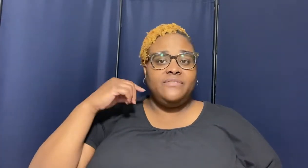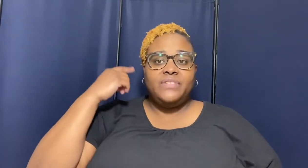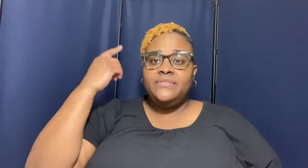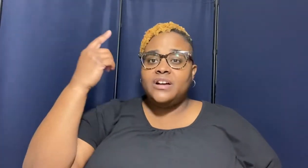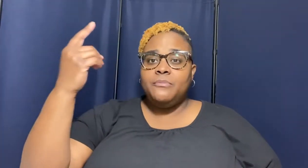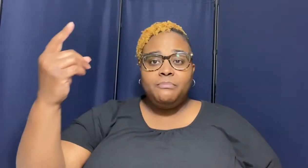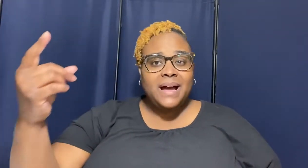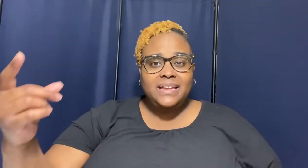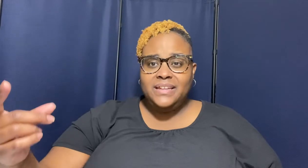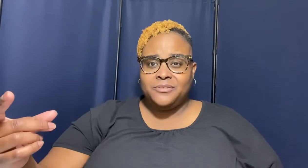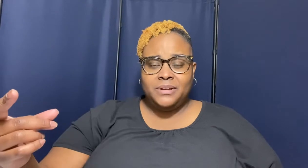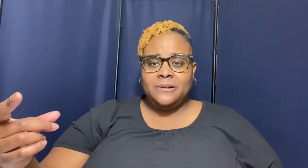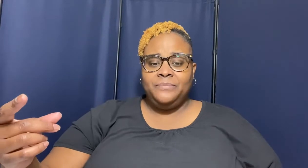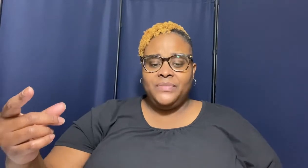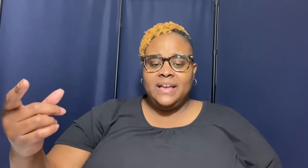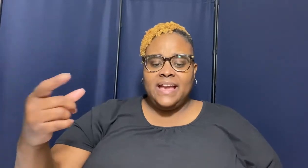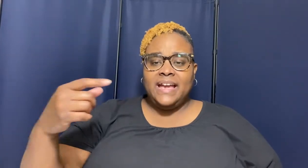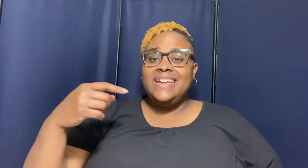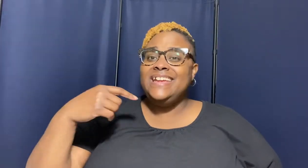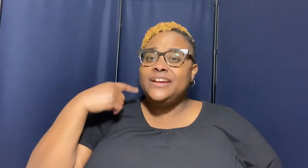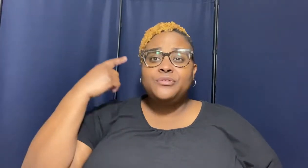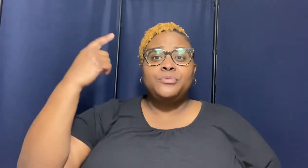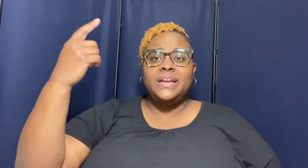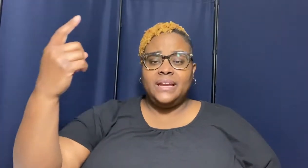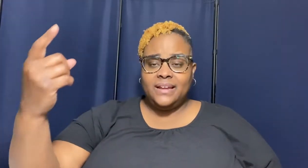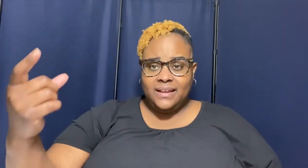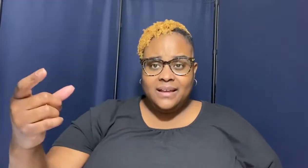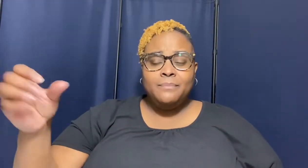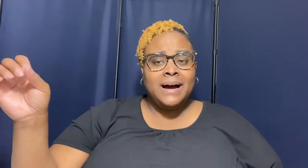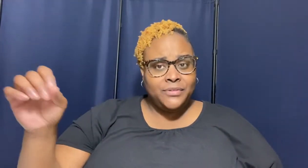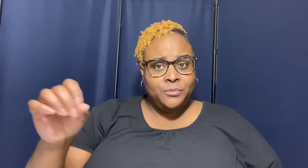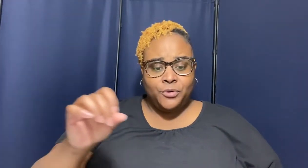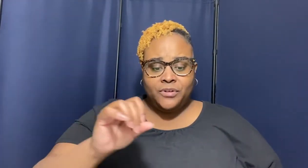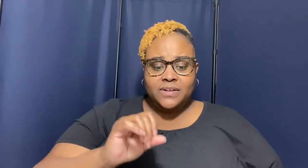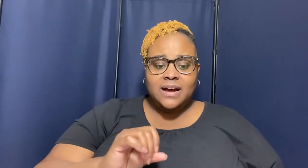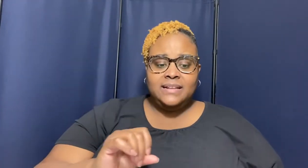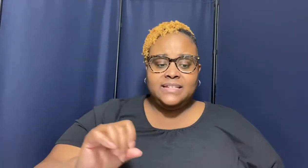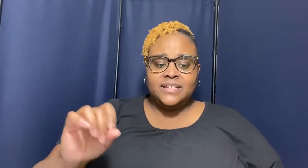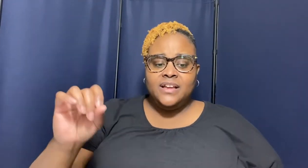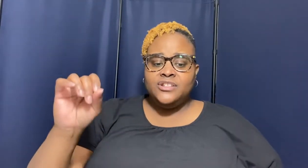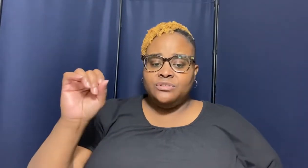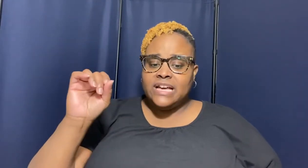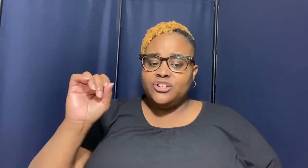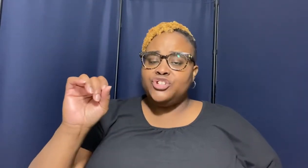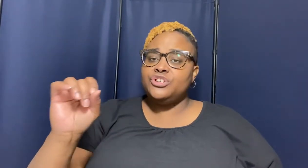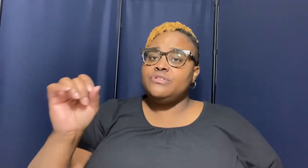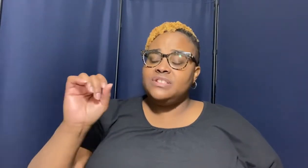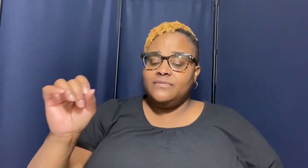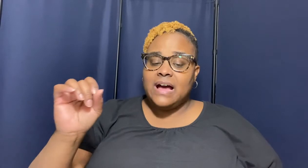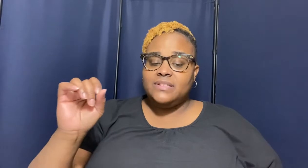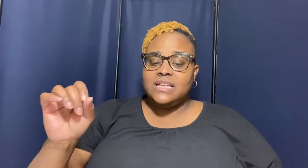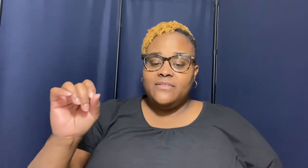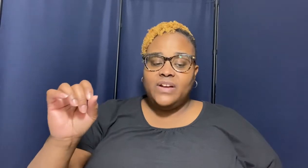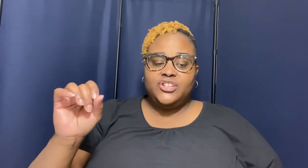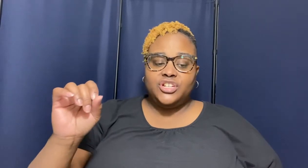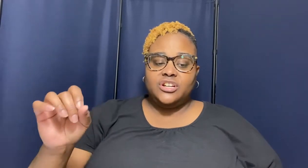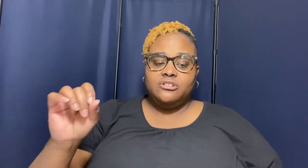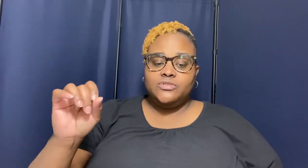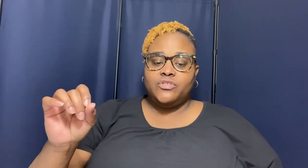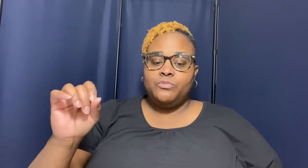faith comes by hearing and hearing by the word of god listen so that assurance of our salvation comes from when